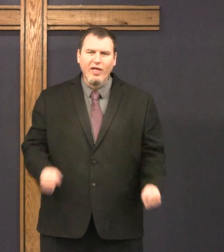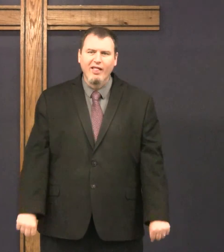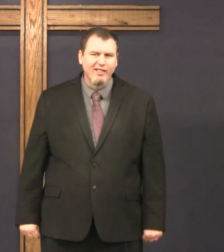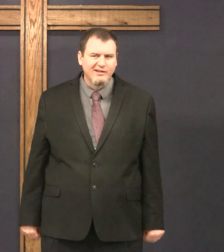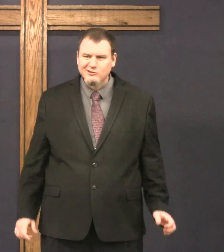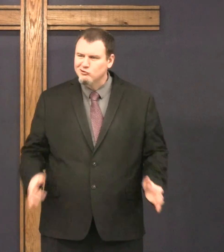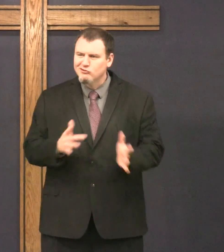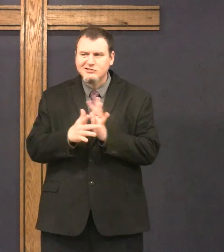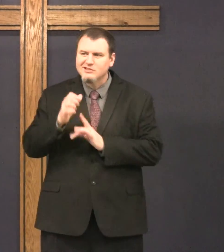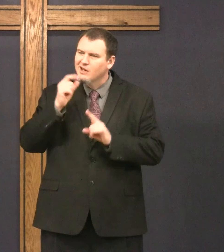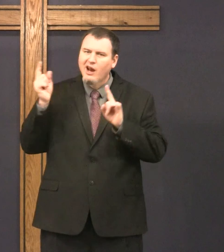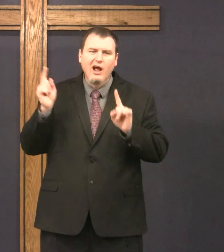Not for healthy people.